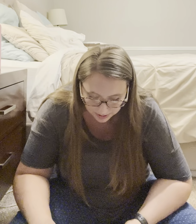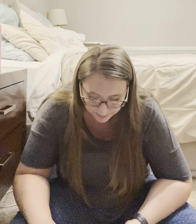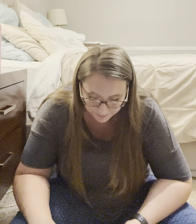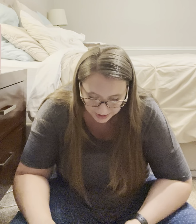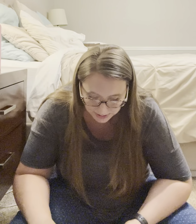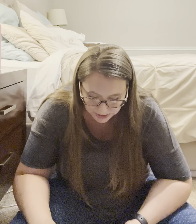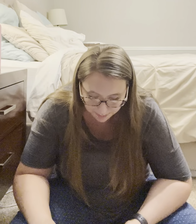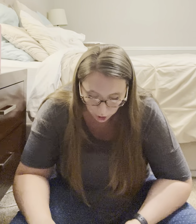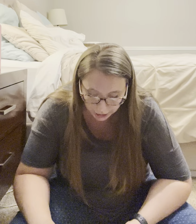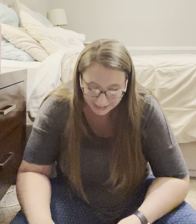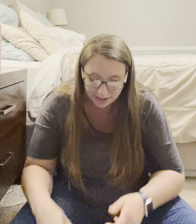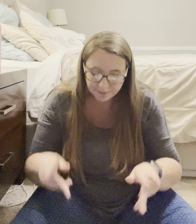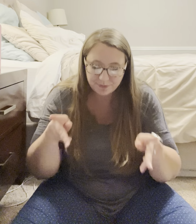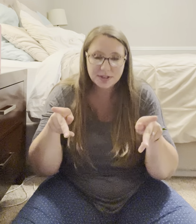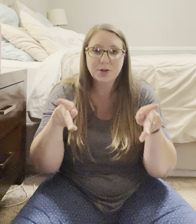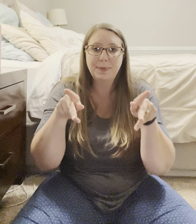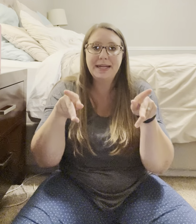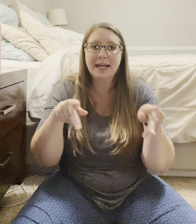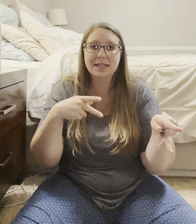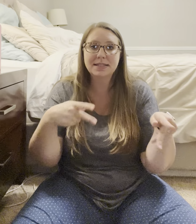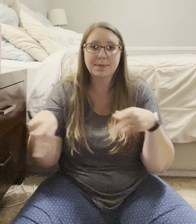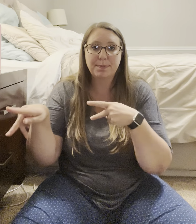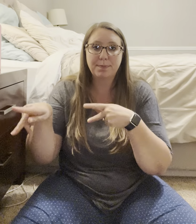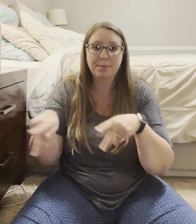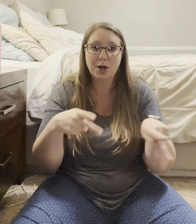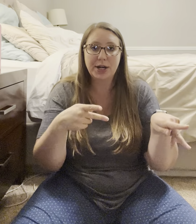Next one is party. So, P hands. Party.